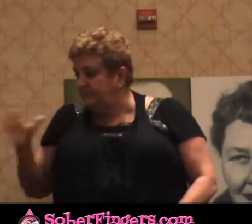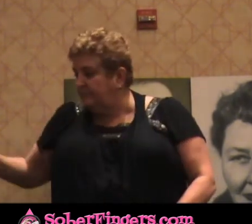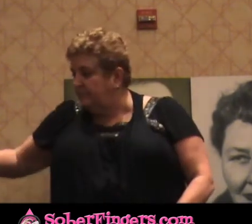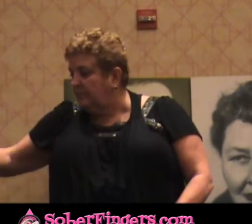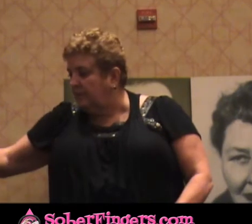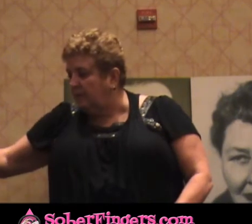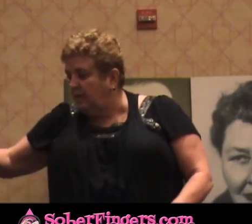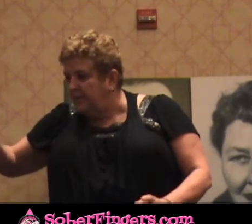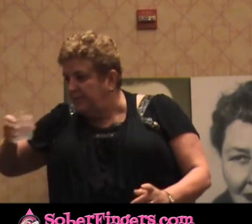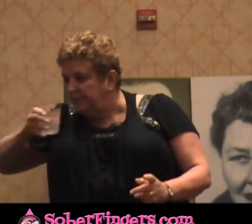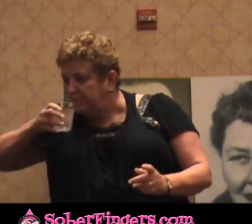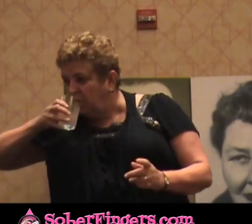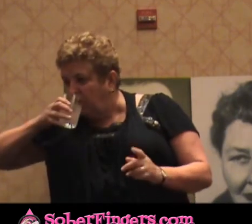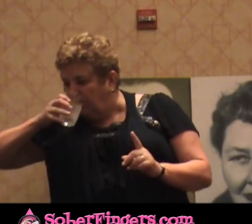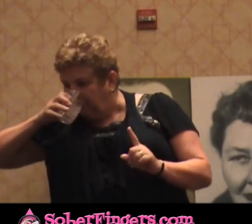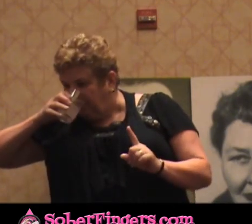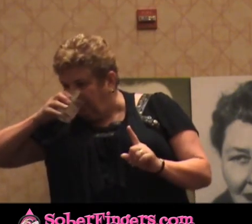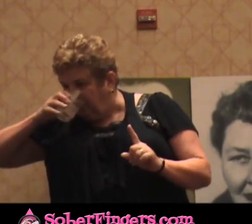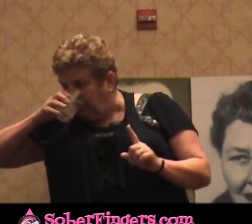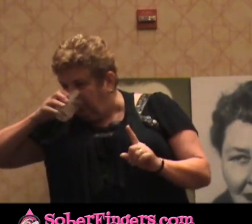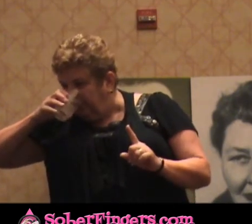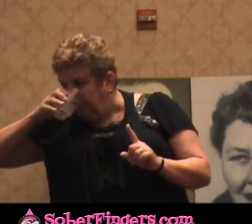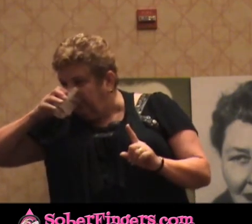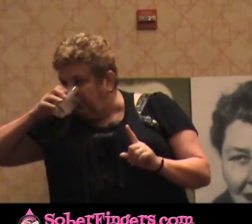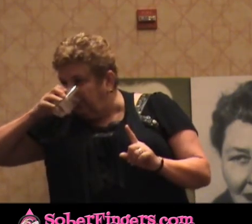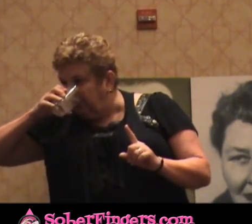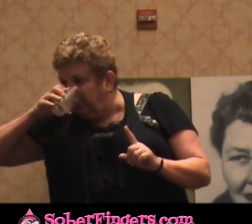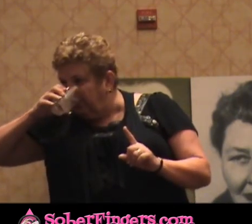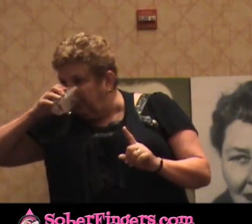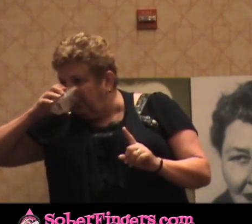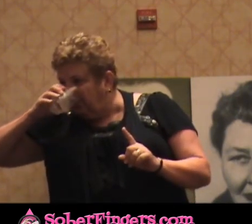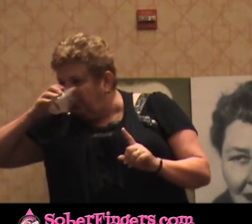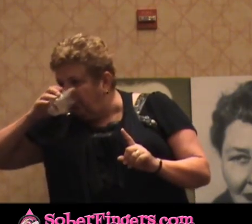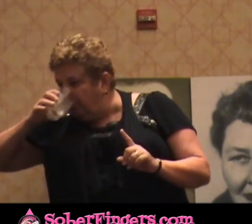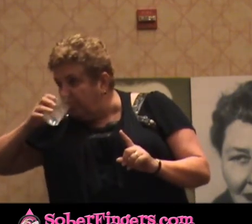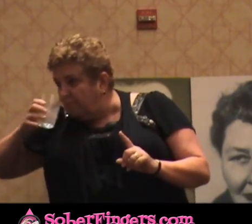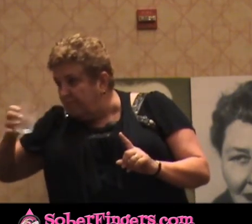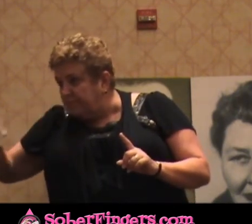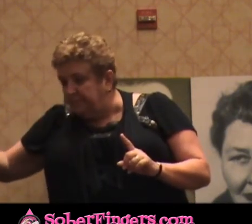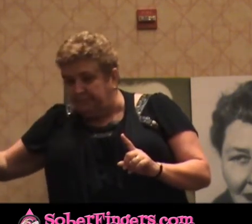And all I can tell you is that I woke up into this world emotionally retarded,